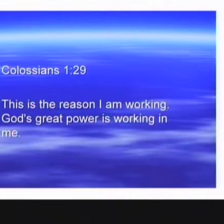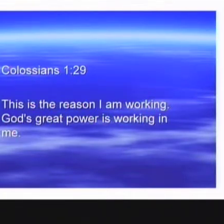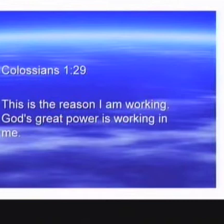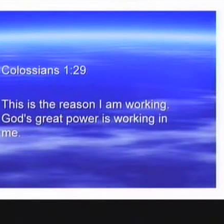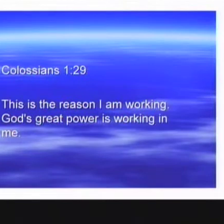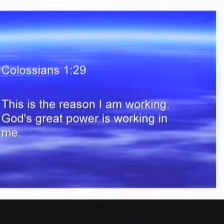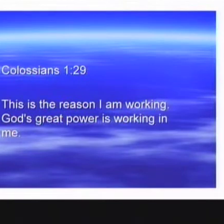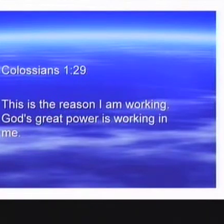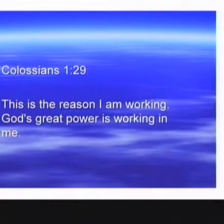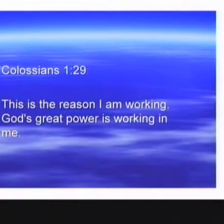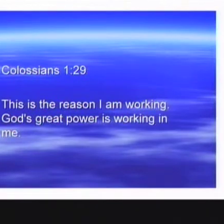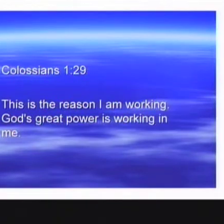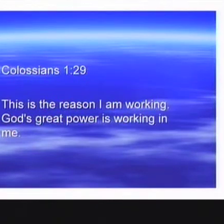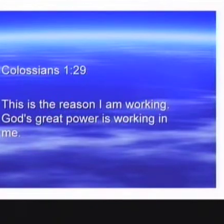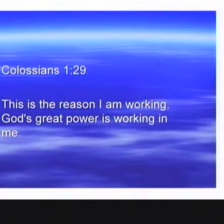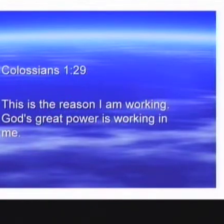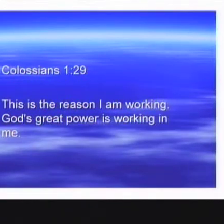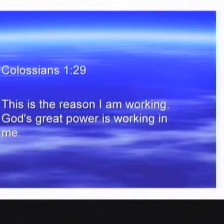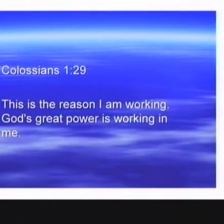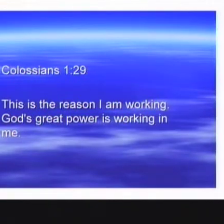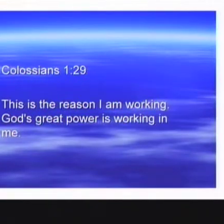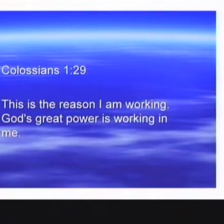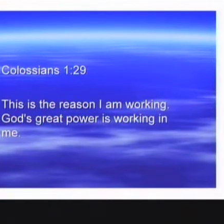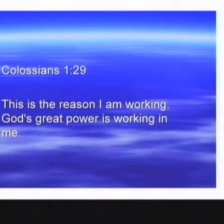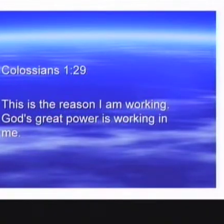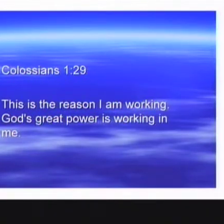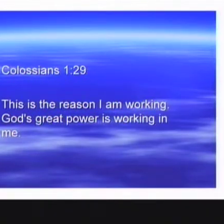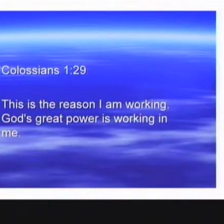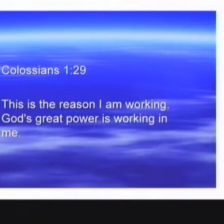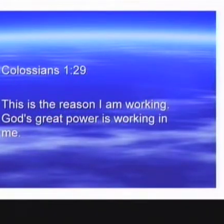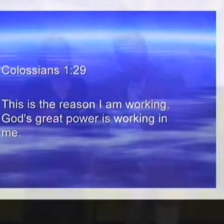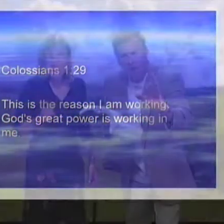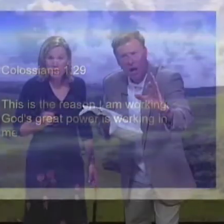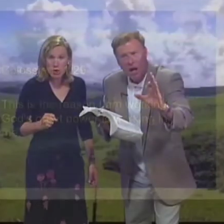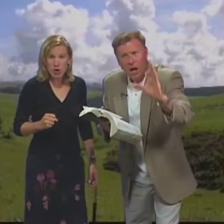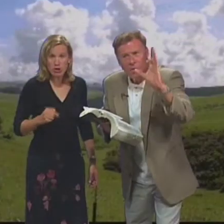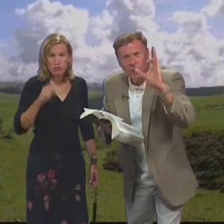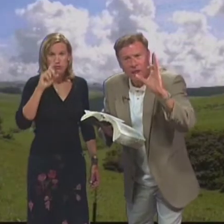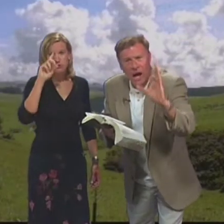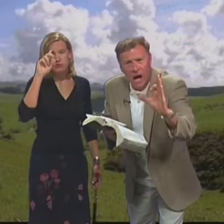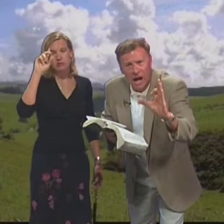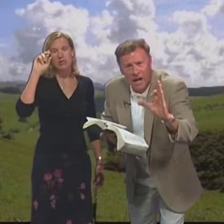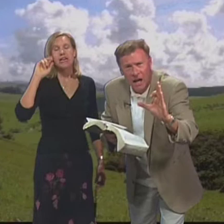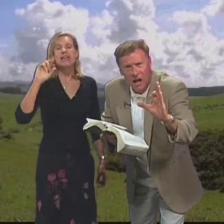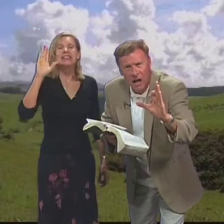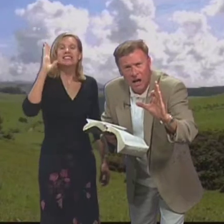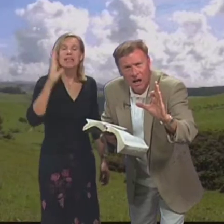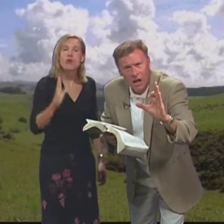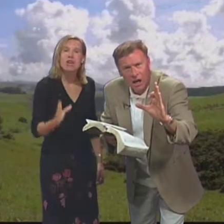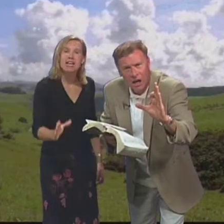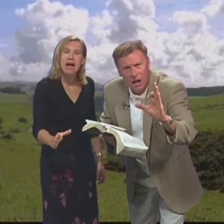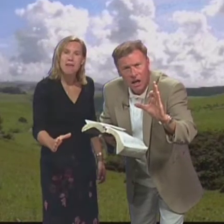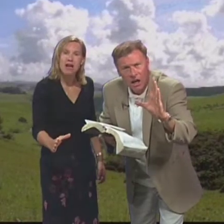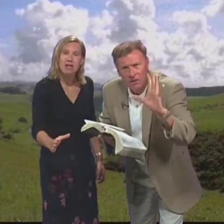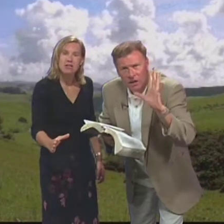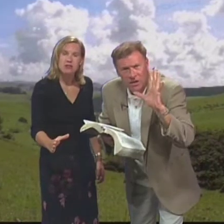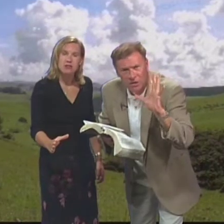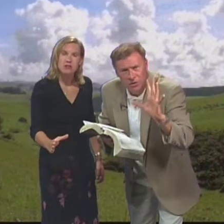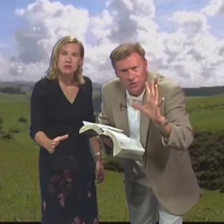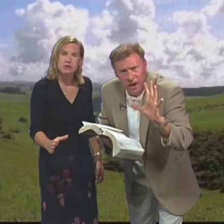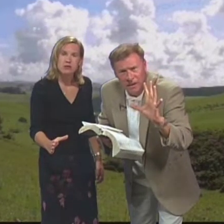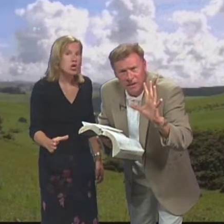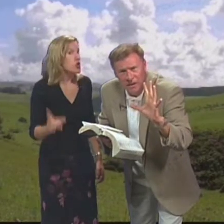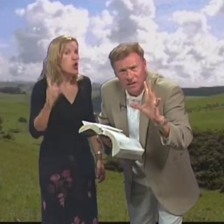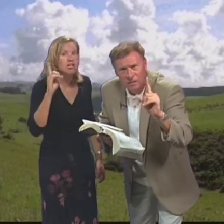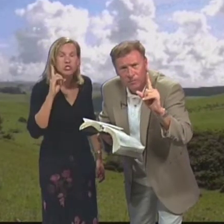poder De Dios Está obrando En mí Paul Pablo Relied Se volcaba Not